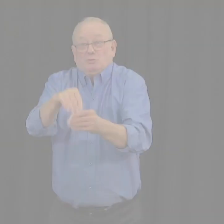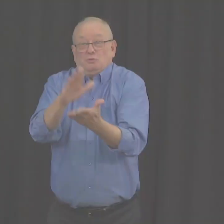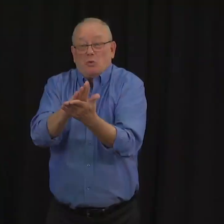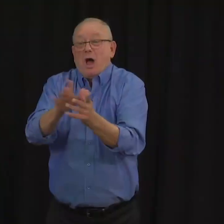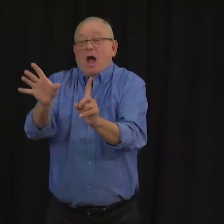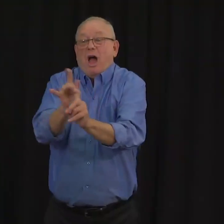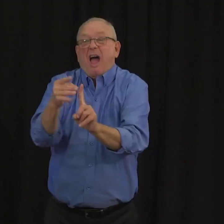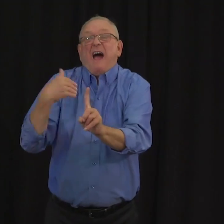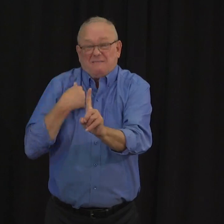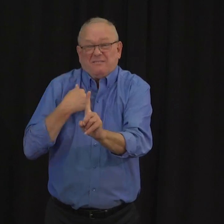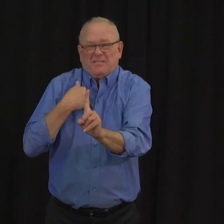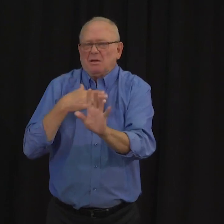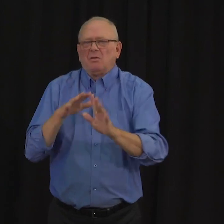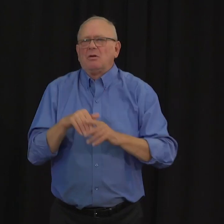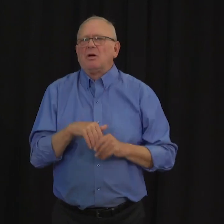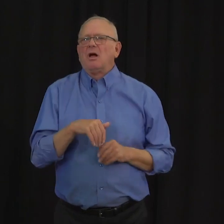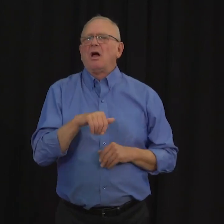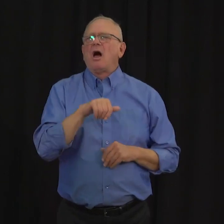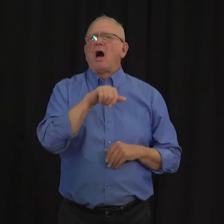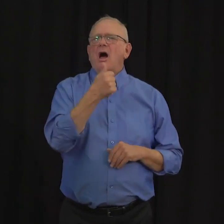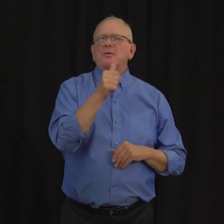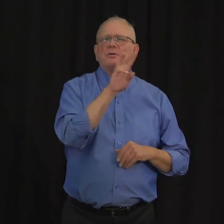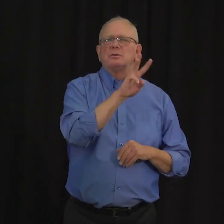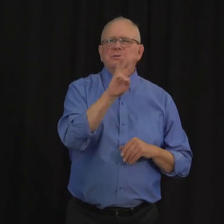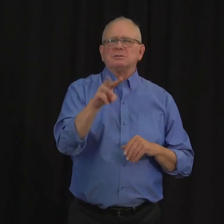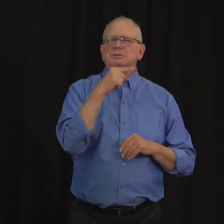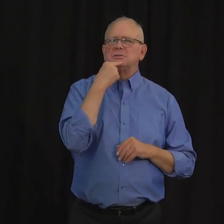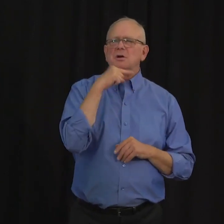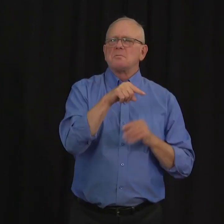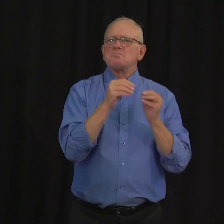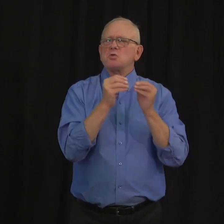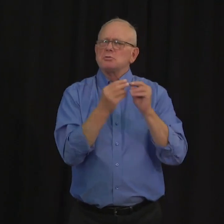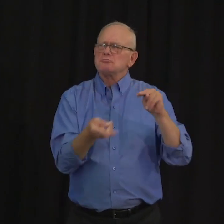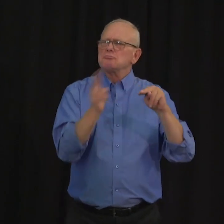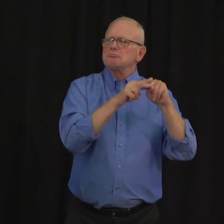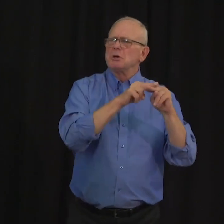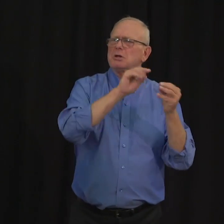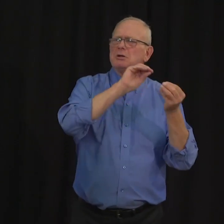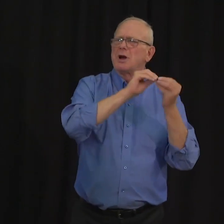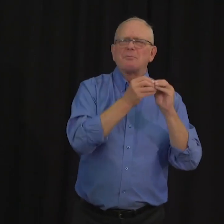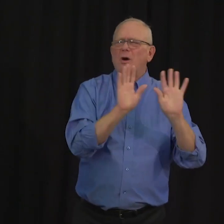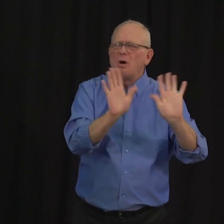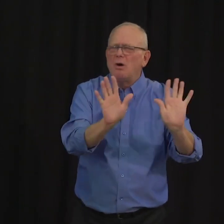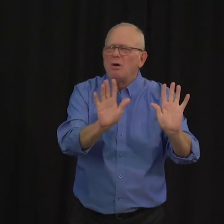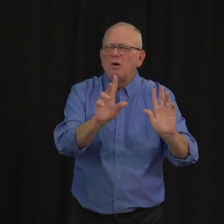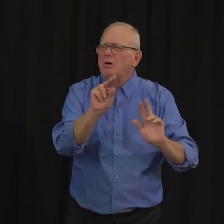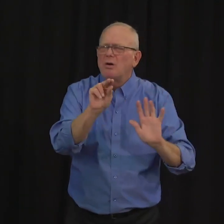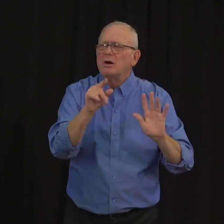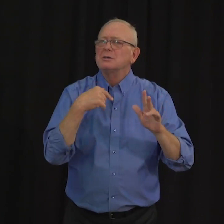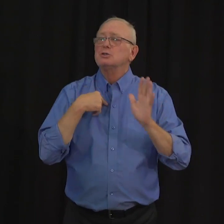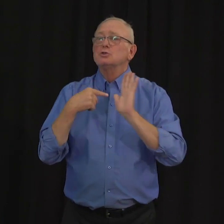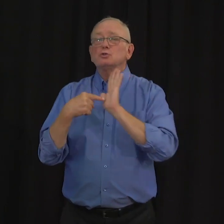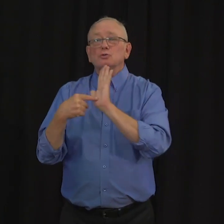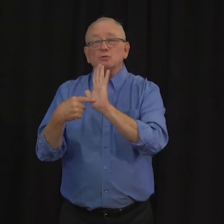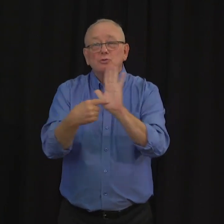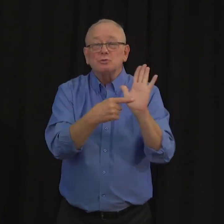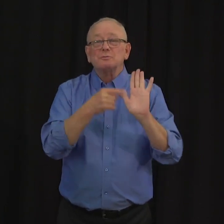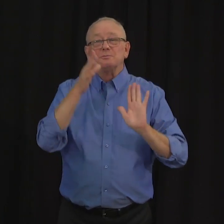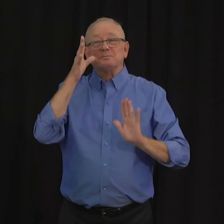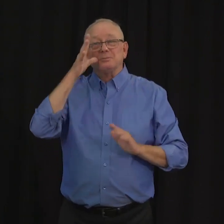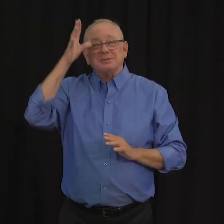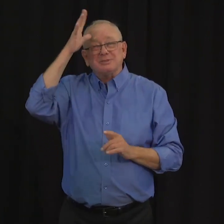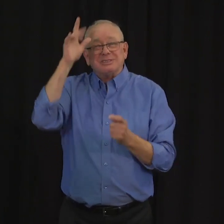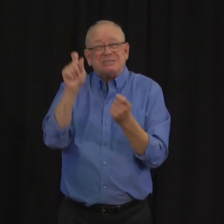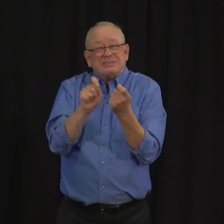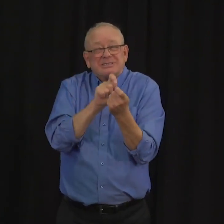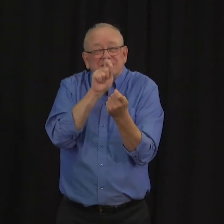The answer is that we are striving to help parents best understand the risk of exposure that their children face. I